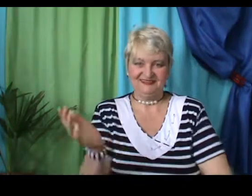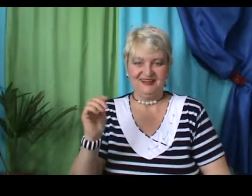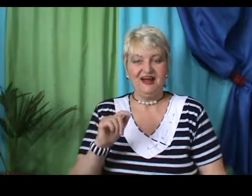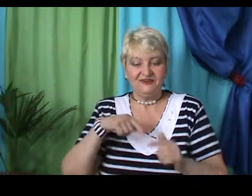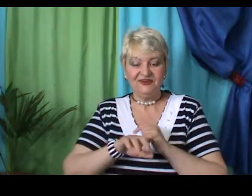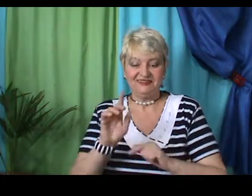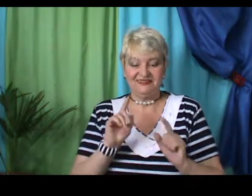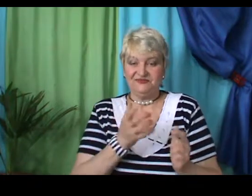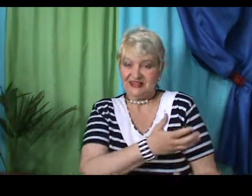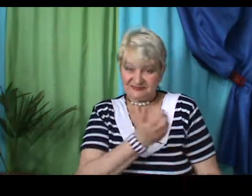So, you a good friend.